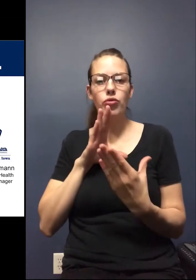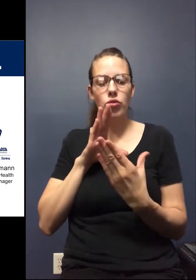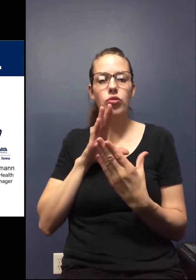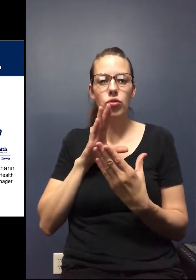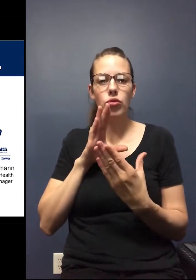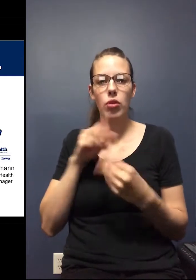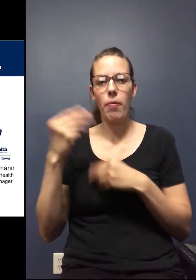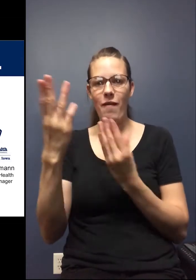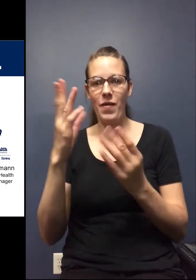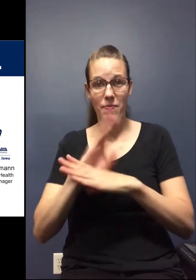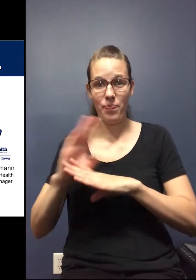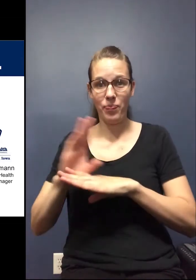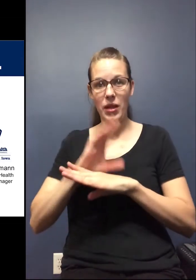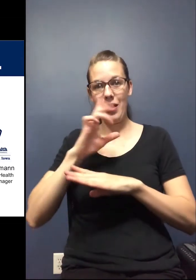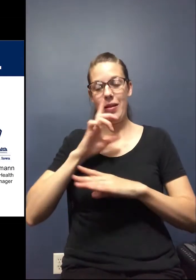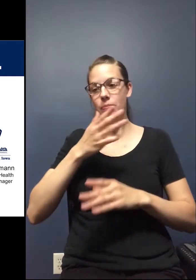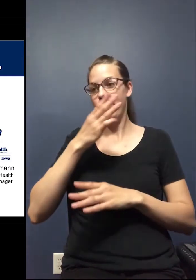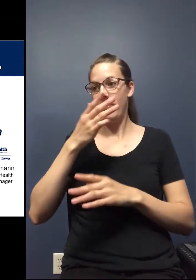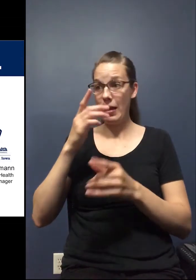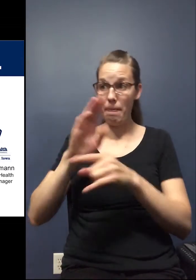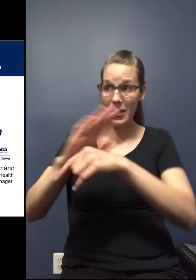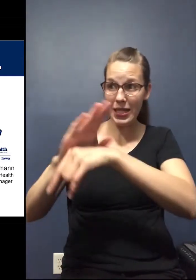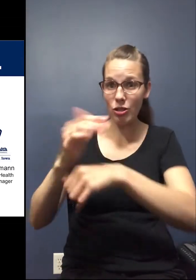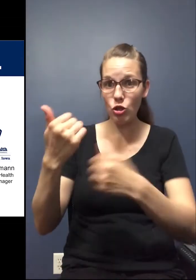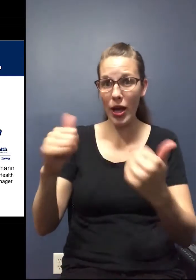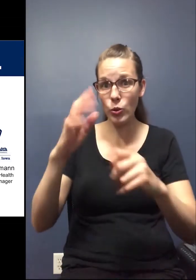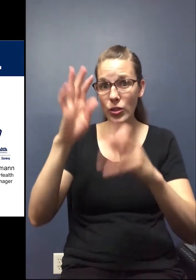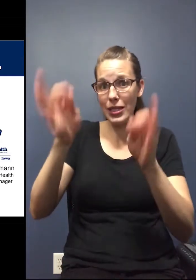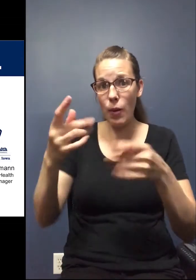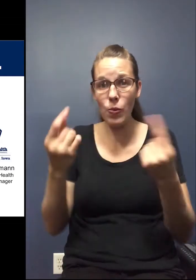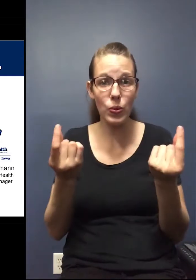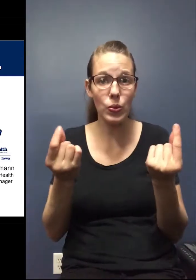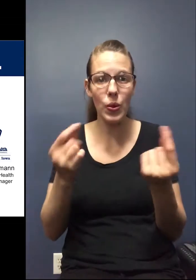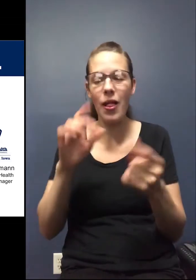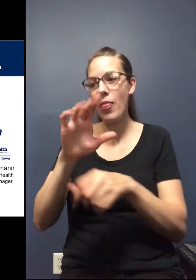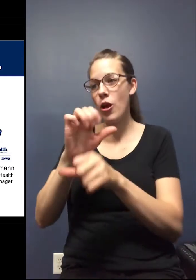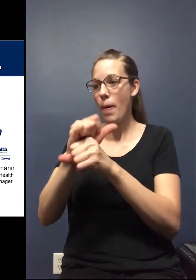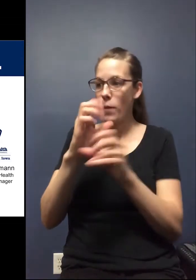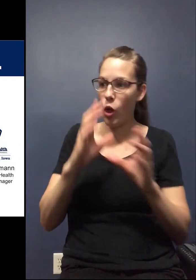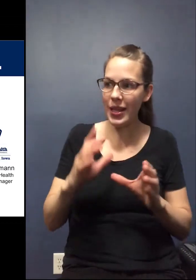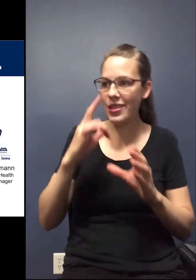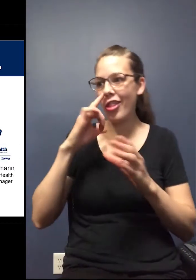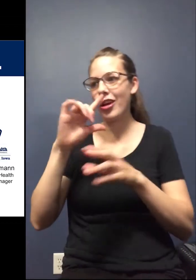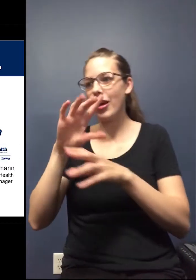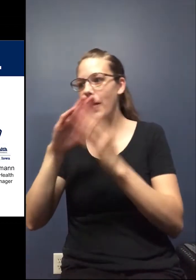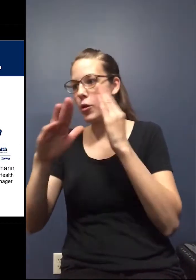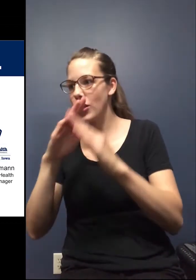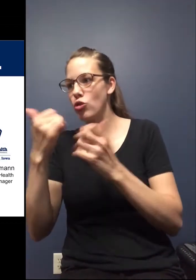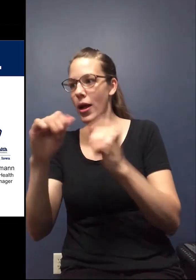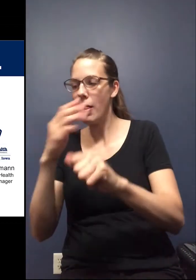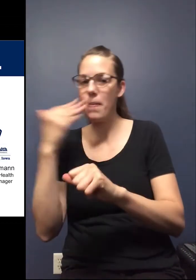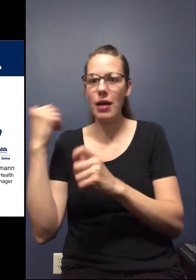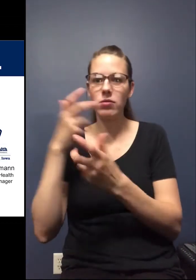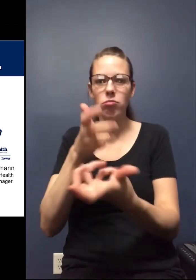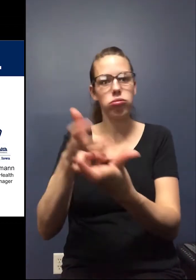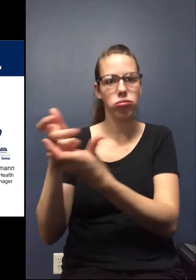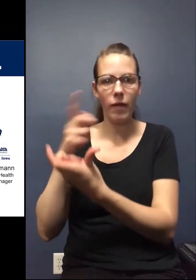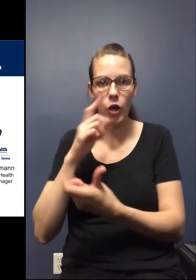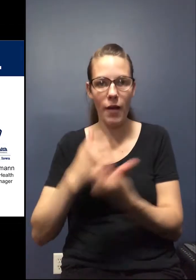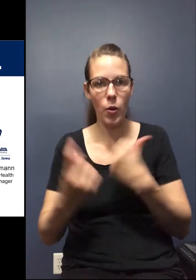as they try to make the best decisions for their business, their employees, and the community. So, that's kind of my role.